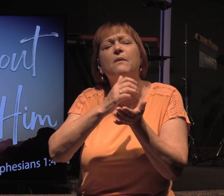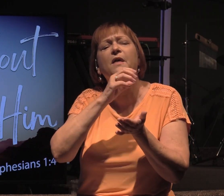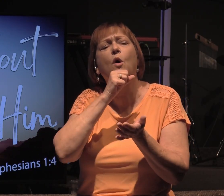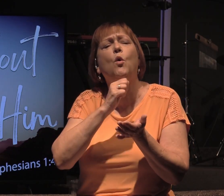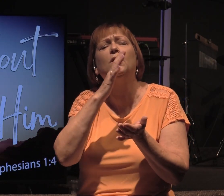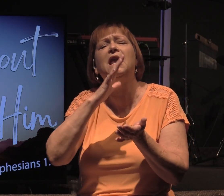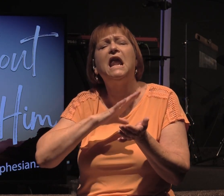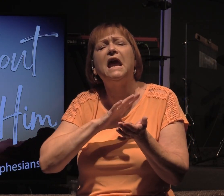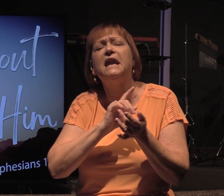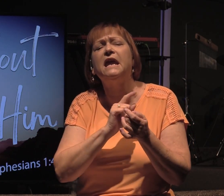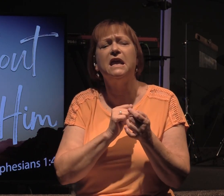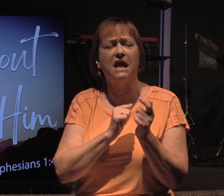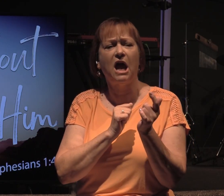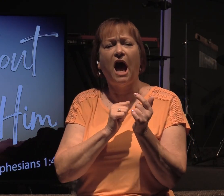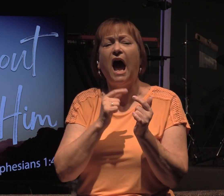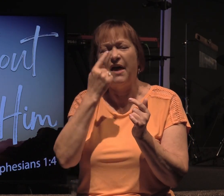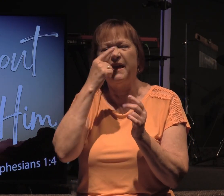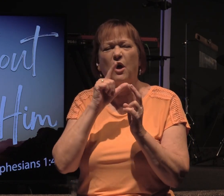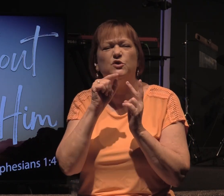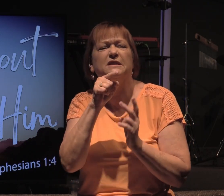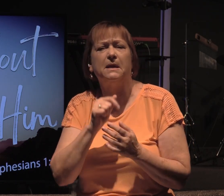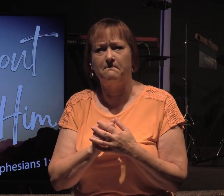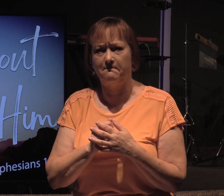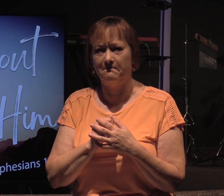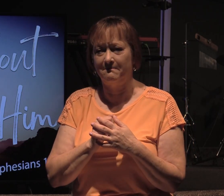lady across the street. I think I'll choose him.